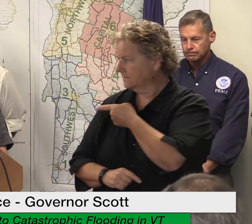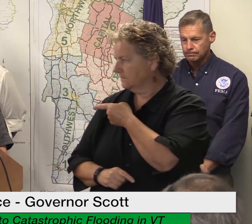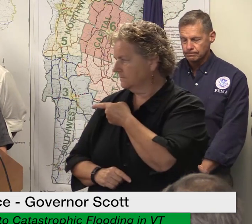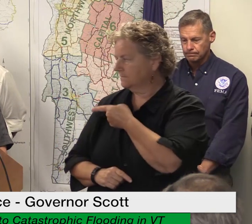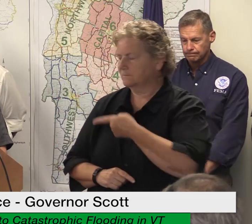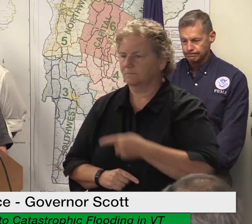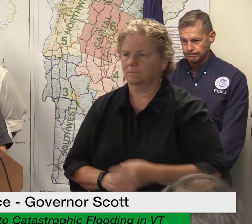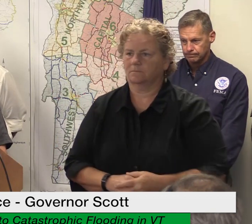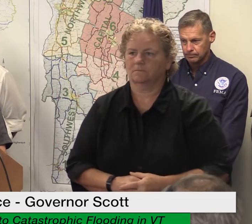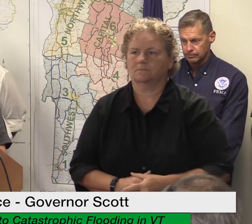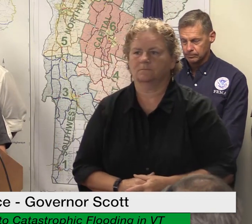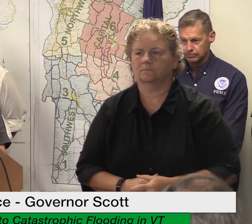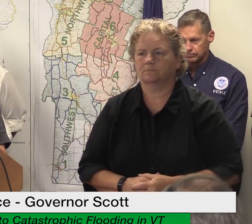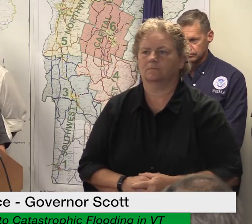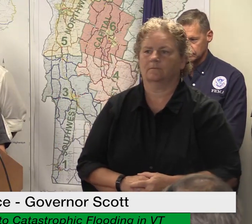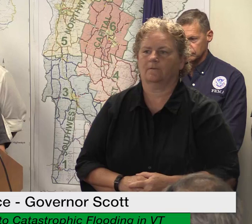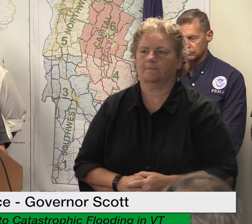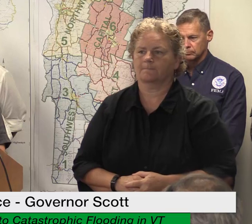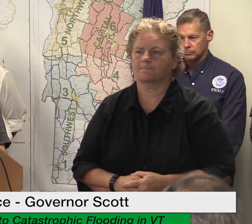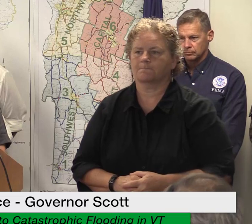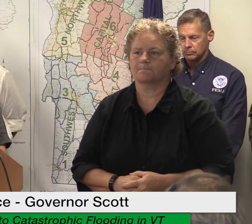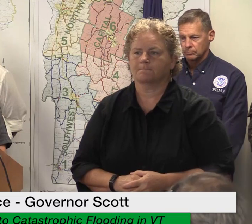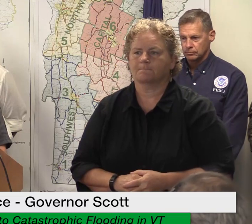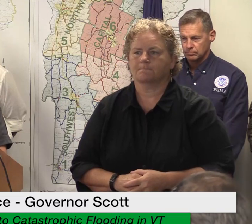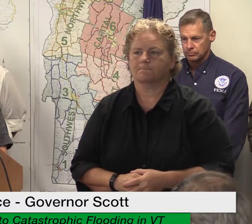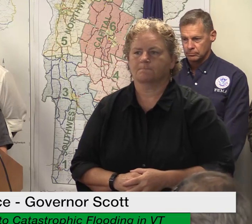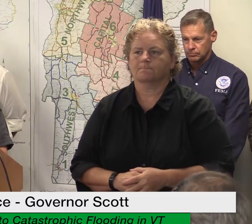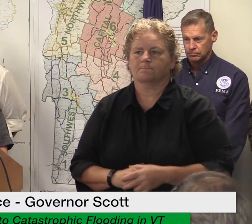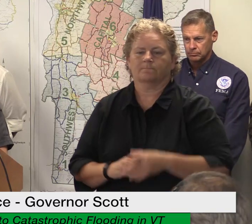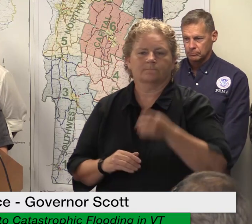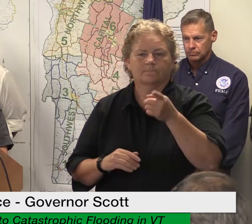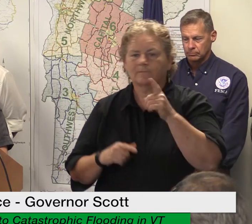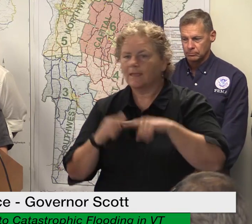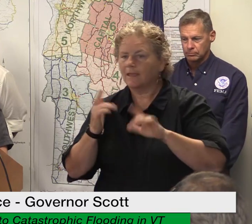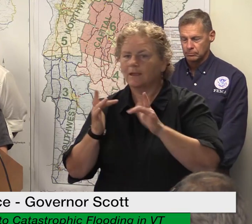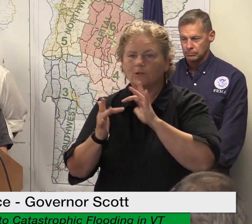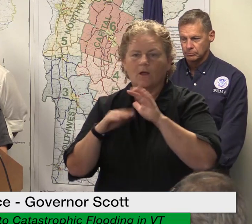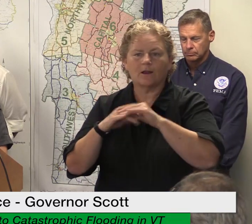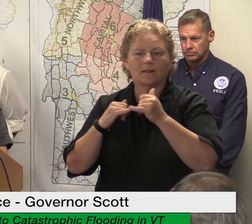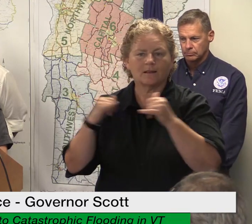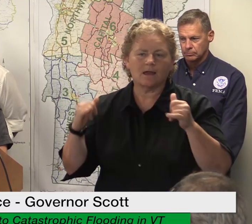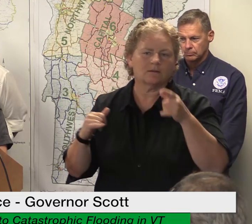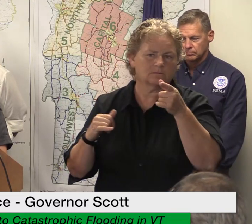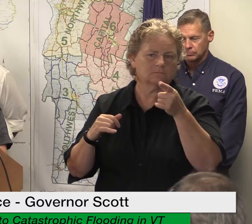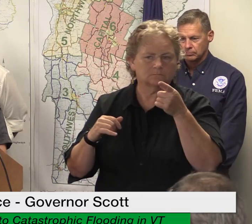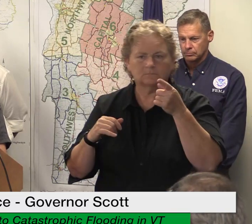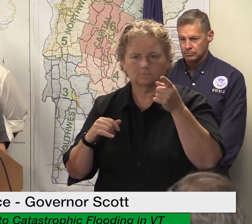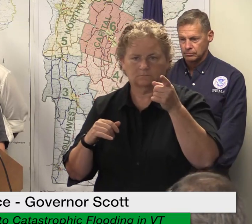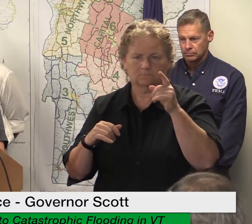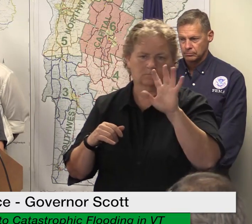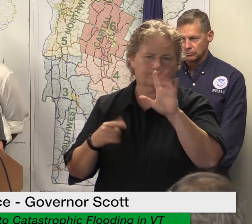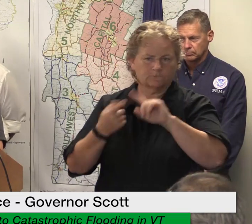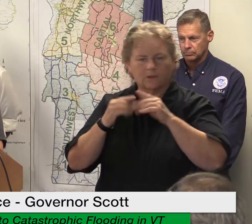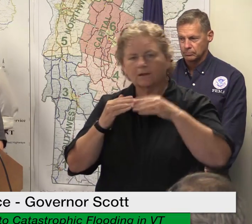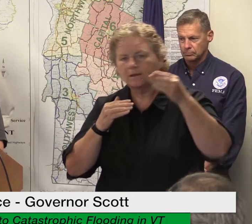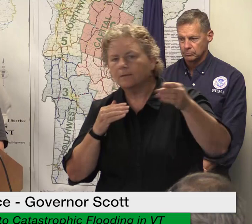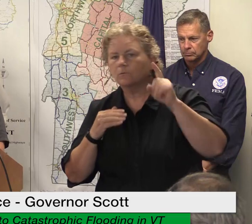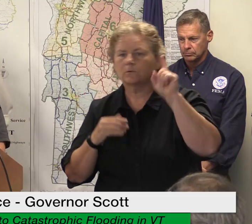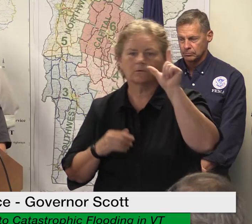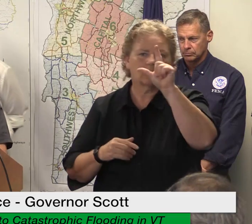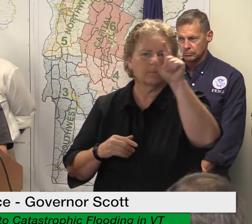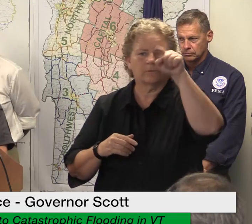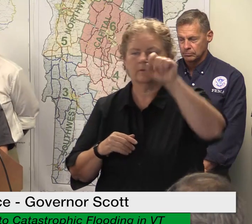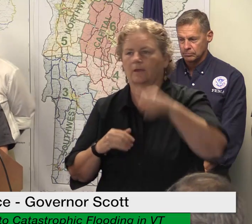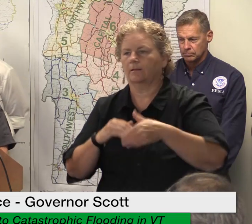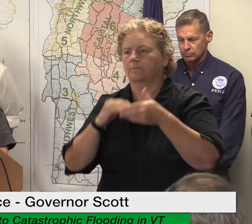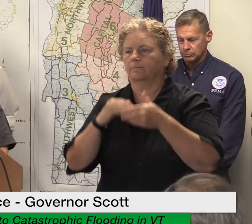get online consider asking a friend or family member to help you do so if you have filed a 211 report